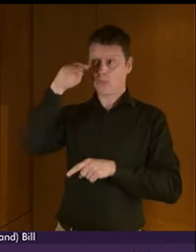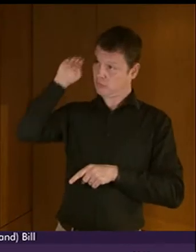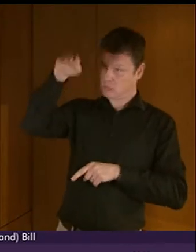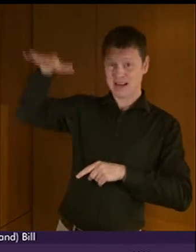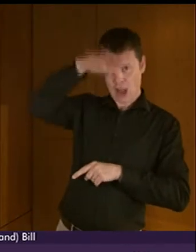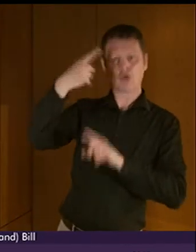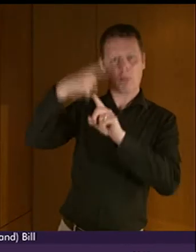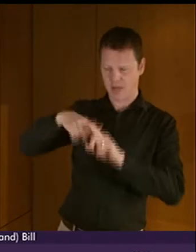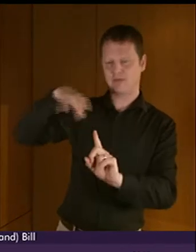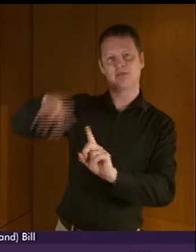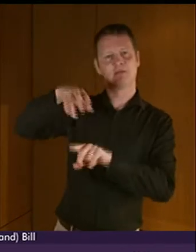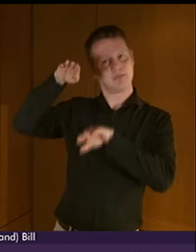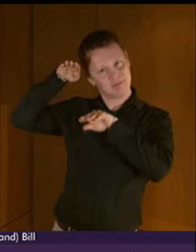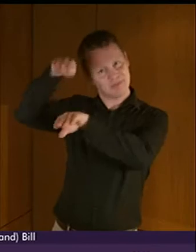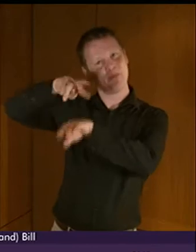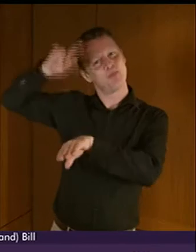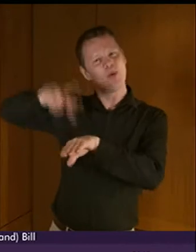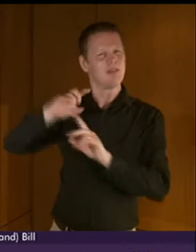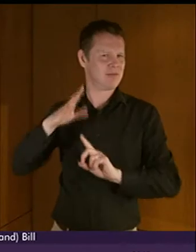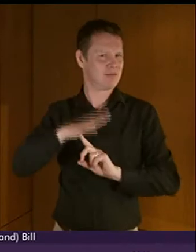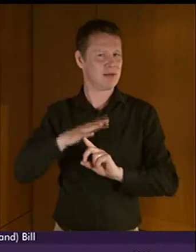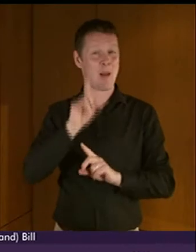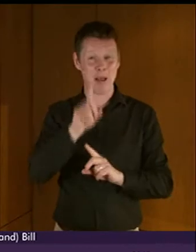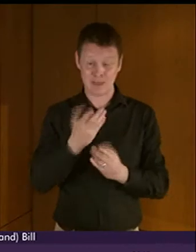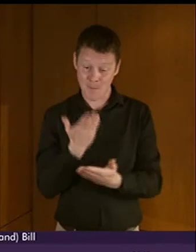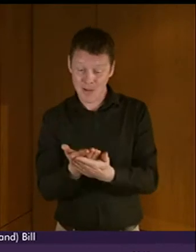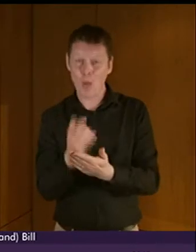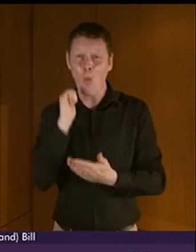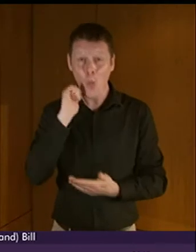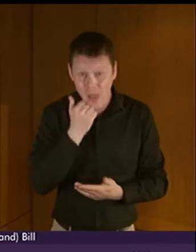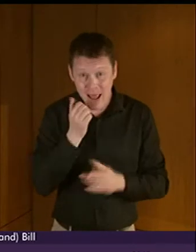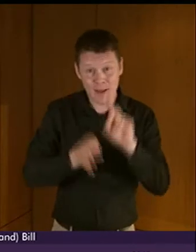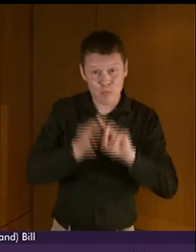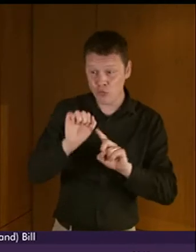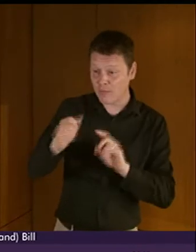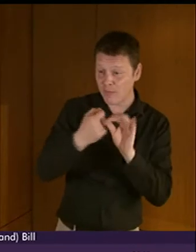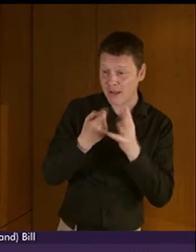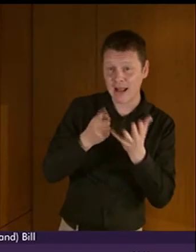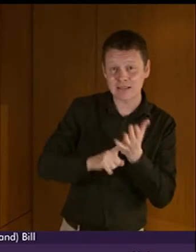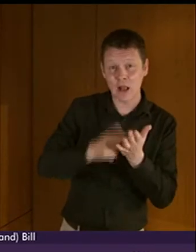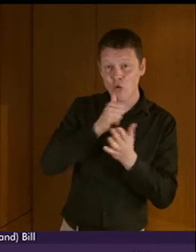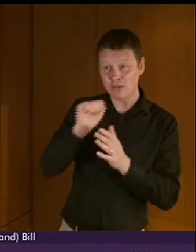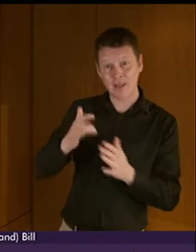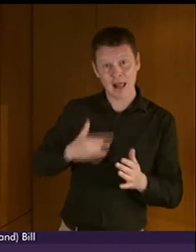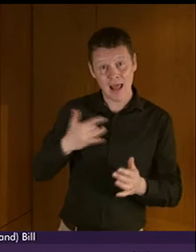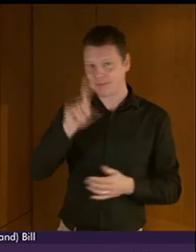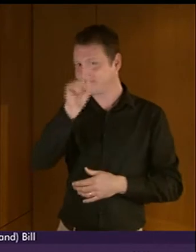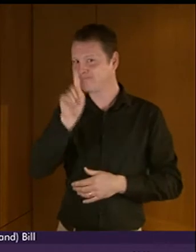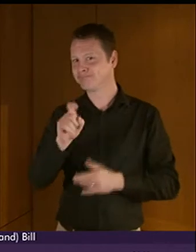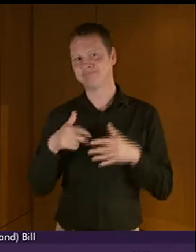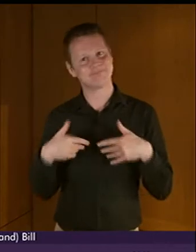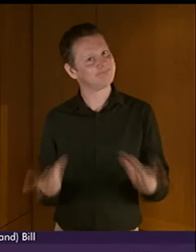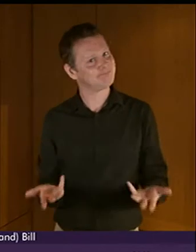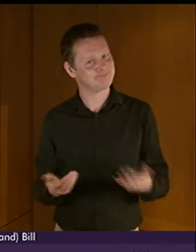The important thing for the committee is whether the bill will help to deliver improvements for BSL users. In addition to introducing BSL